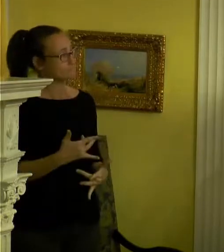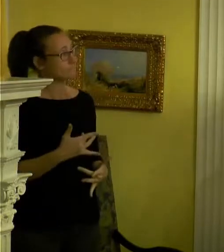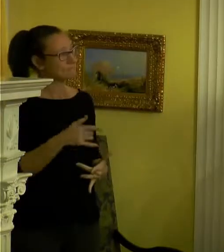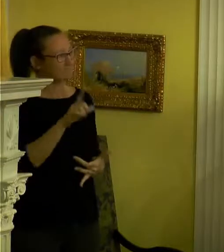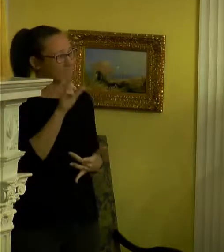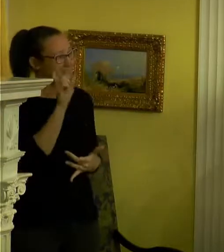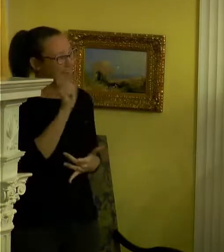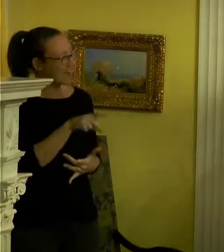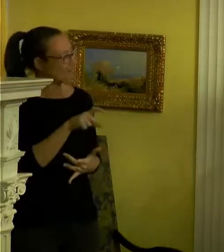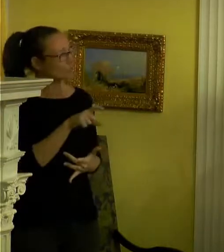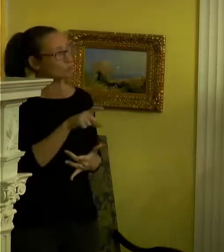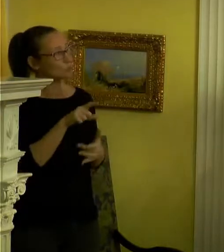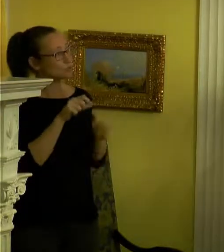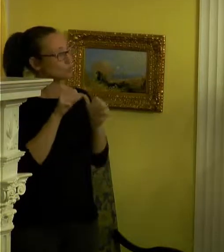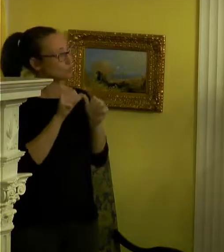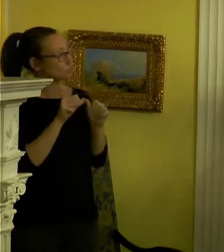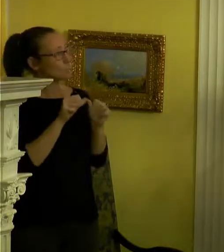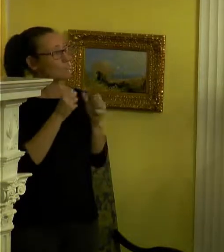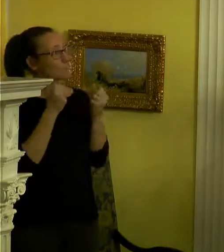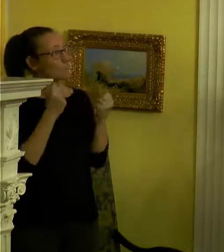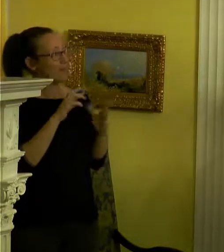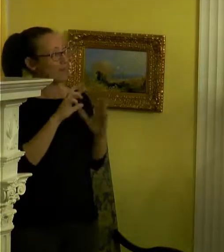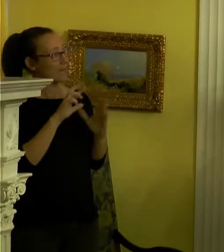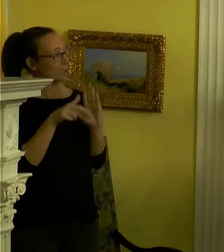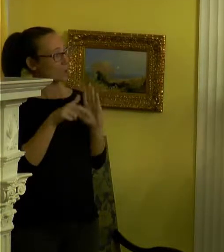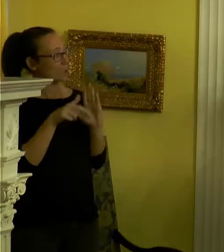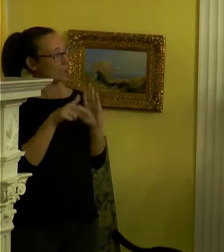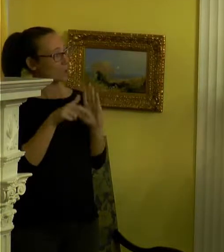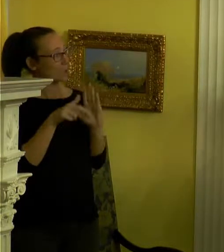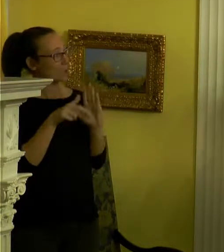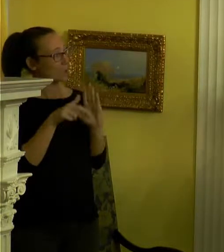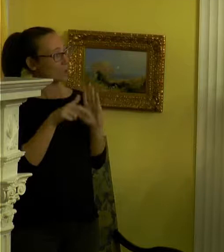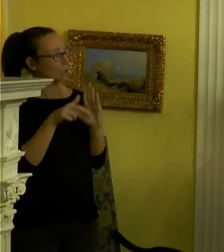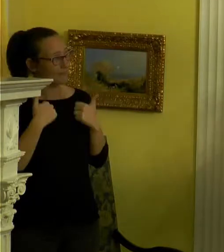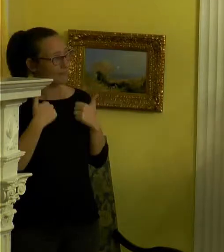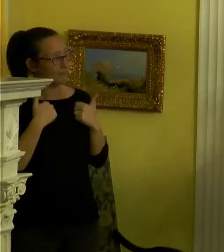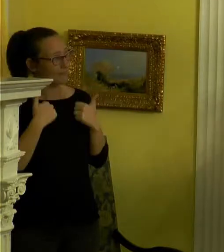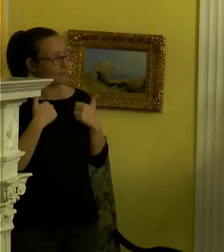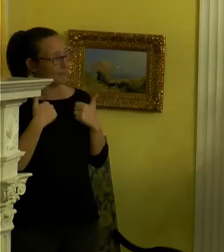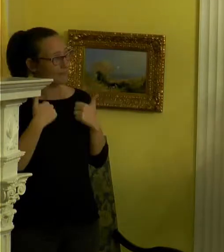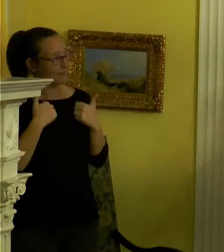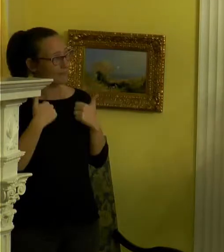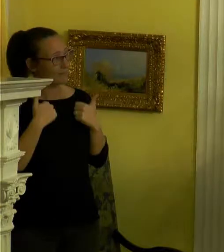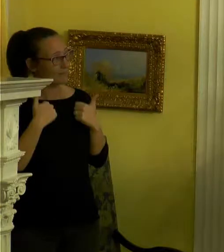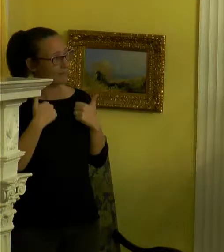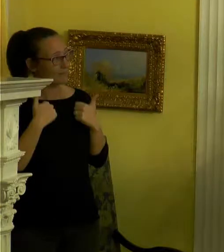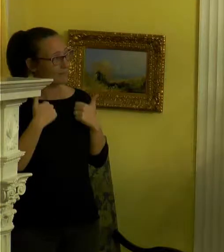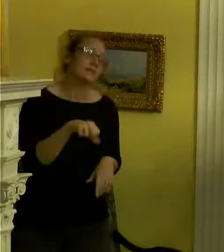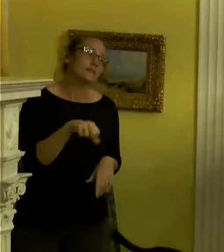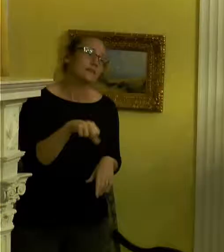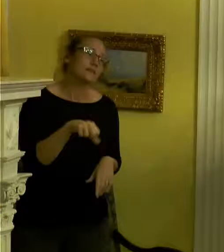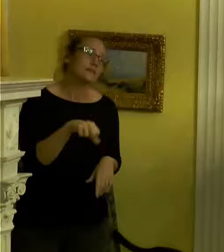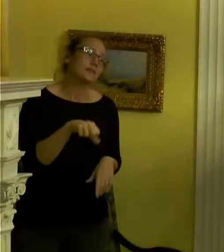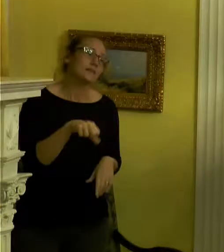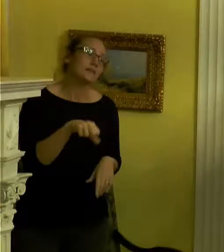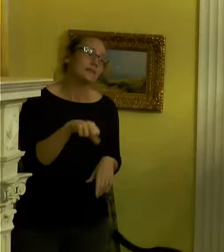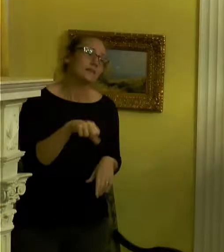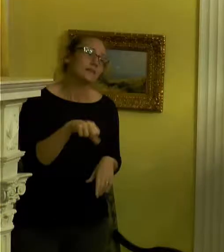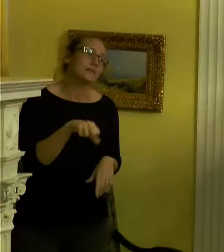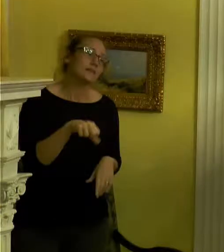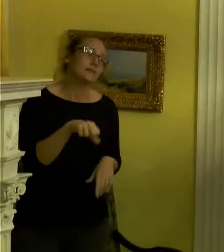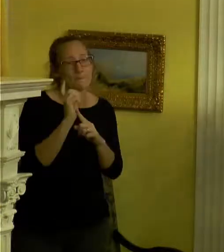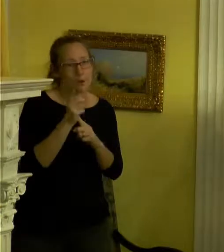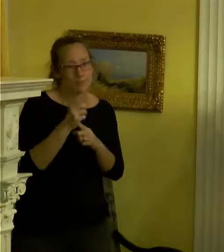have to do many roles. You kind of just have to decide what you need at that moment.